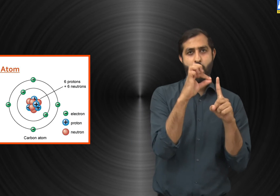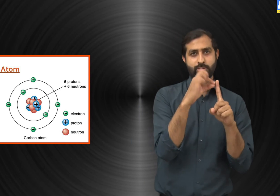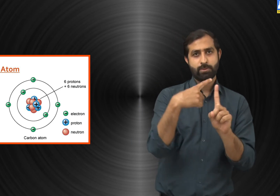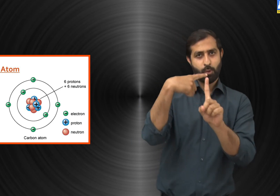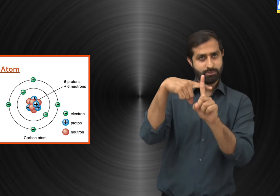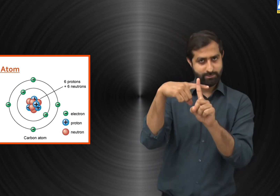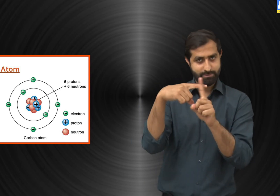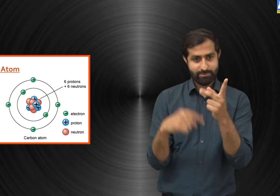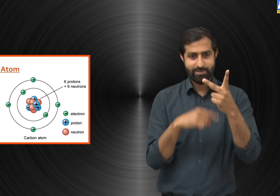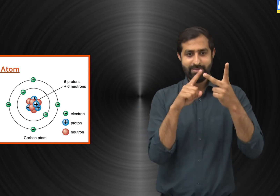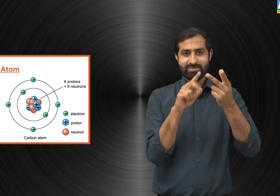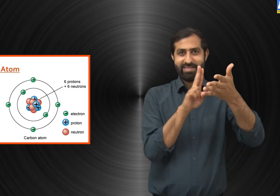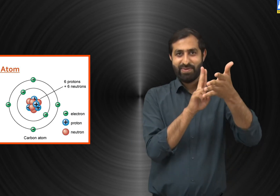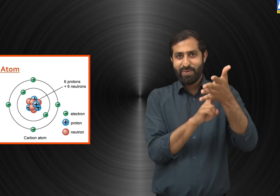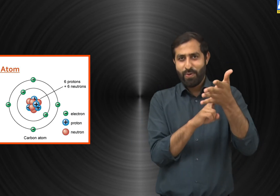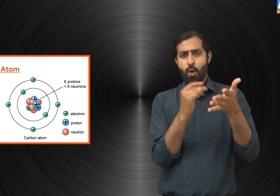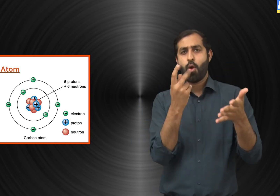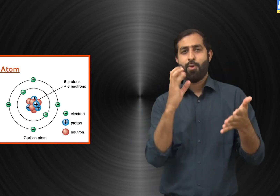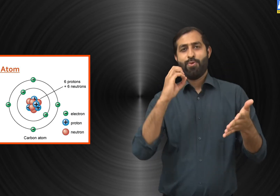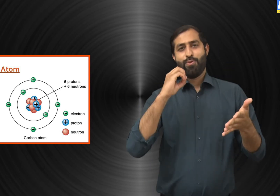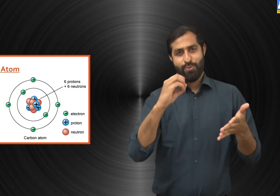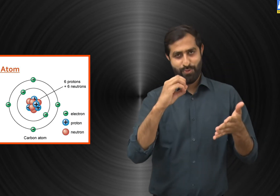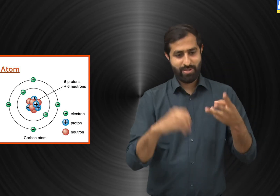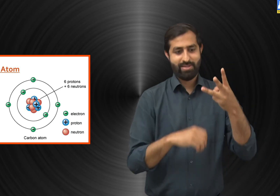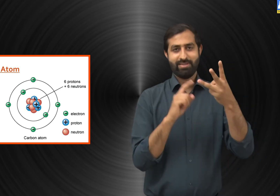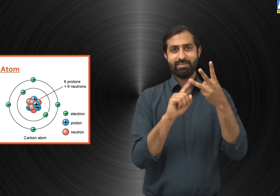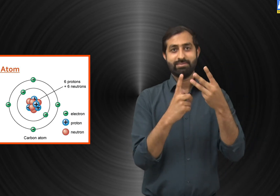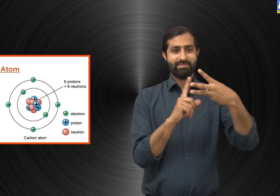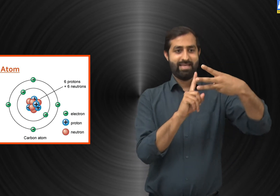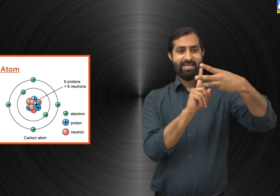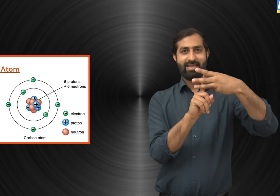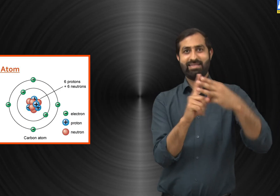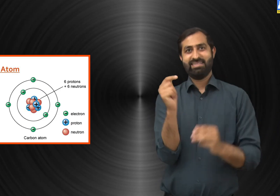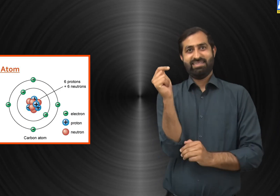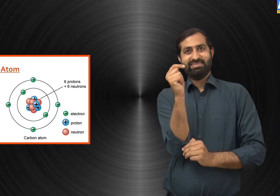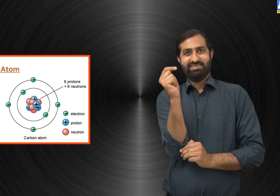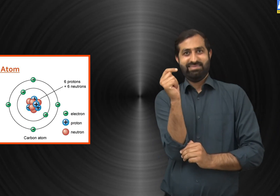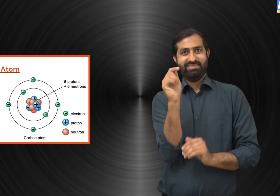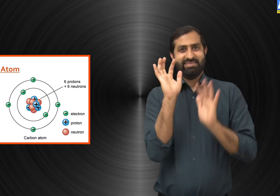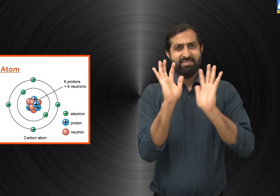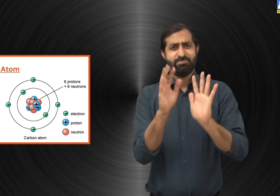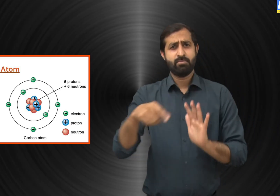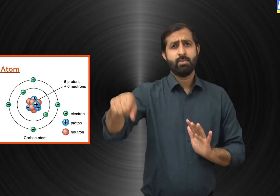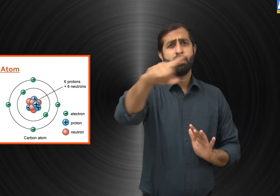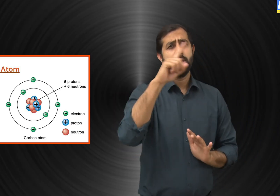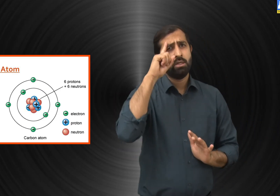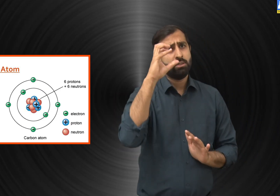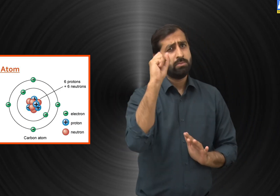Protons are positively charged. Neutrons are charged. uncharged and electrons are negatively charged.